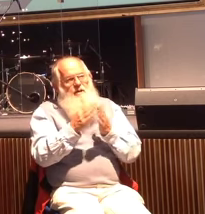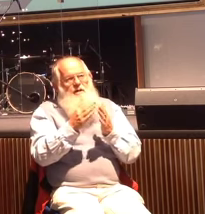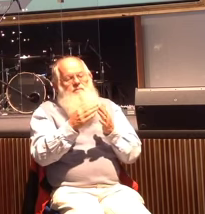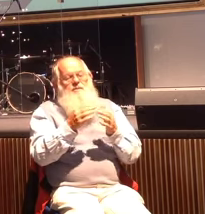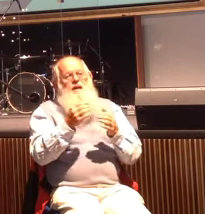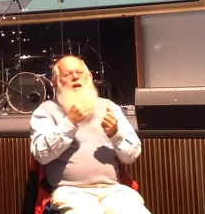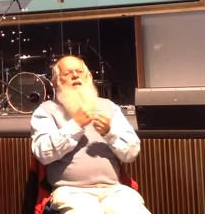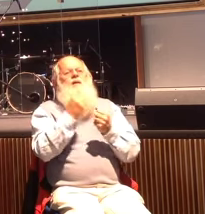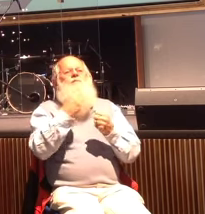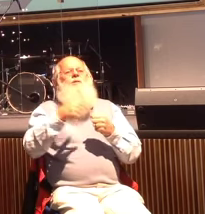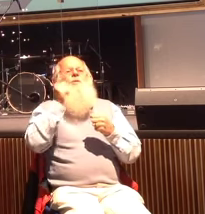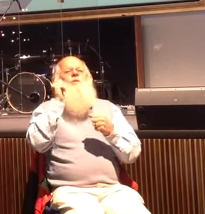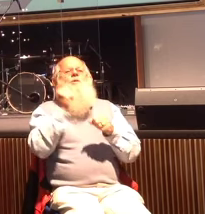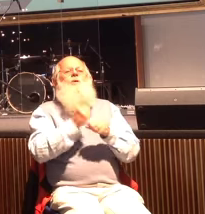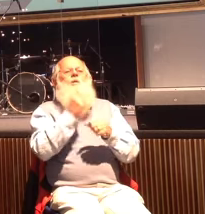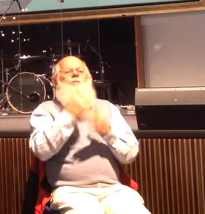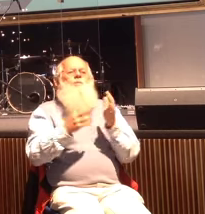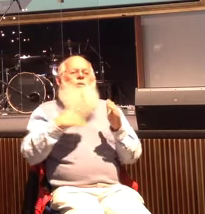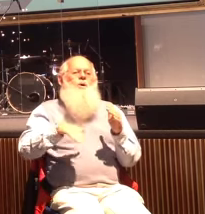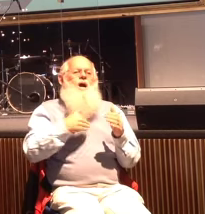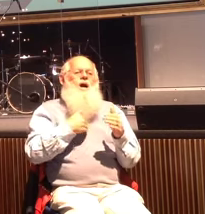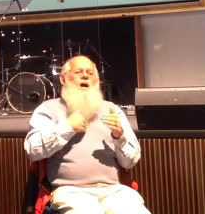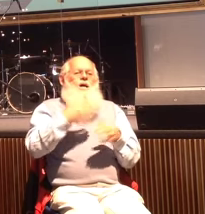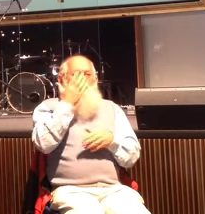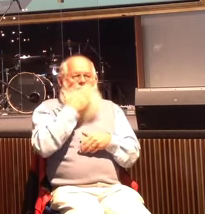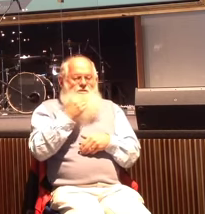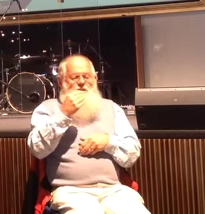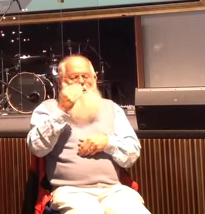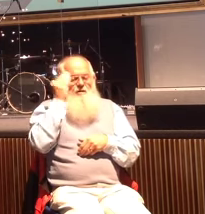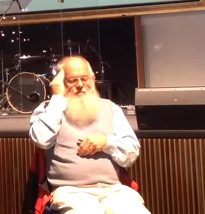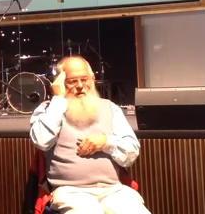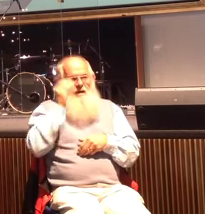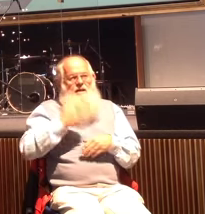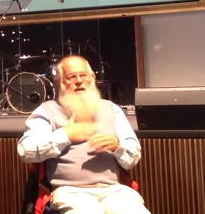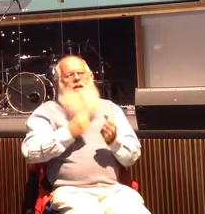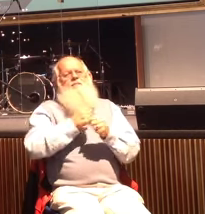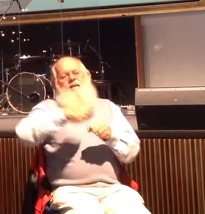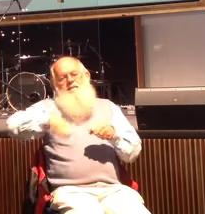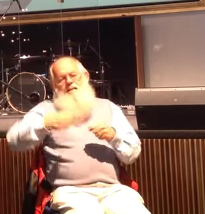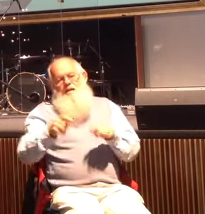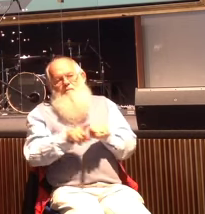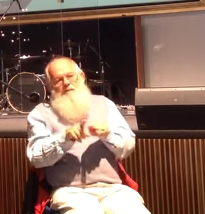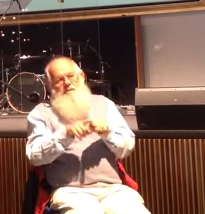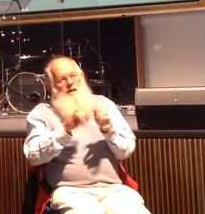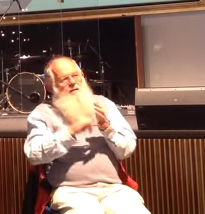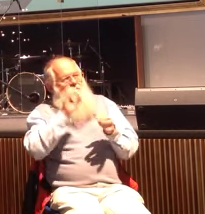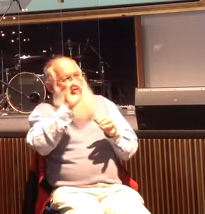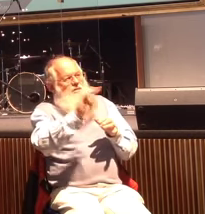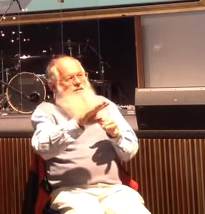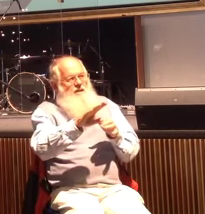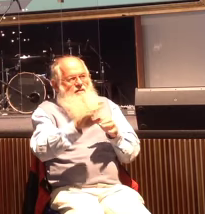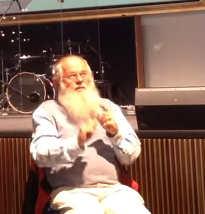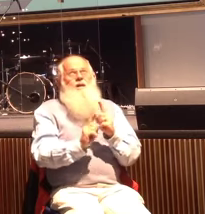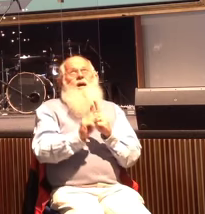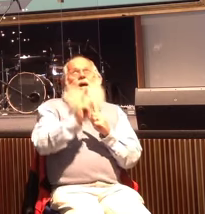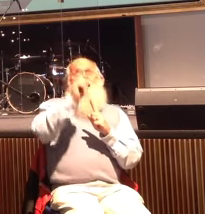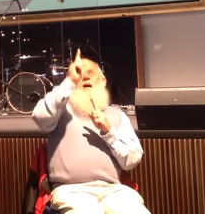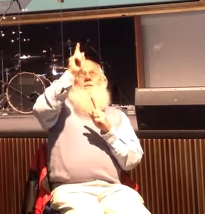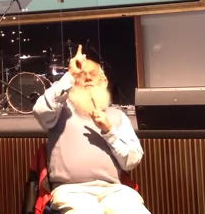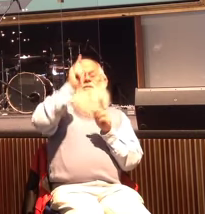with all your heart, your soul, your mind and your strength and love your neighbour as yourself. So it's upwards and outwards. It's upwards with his presence and then it's outward